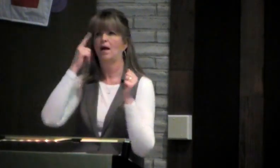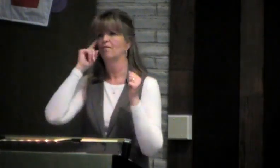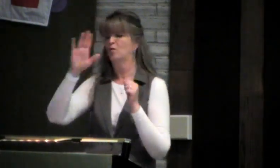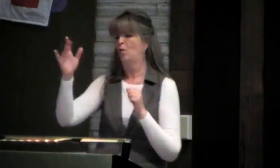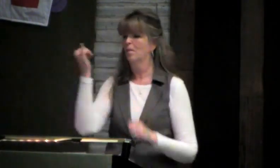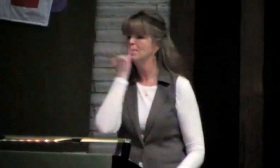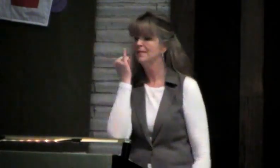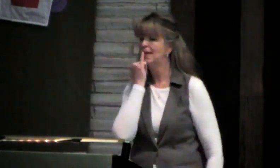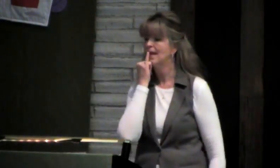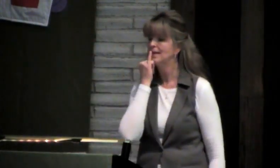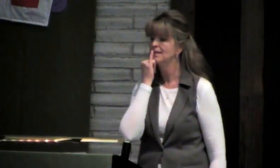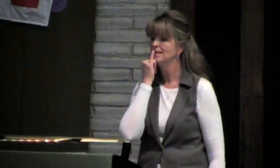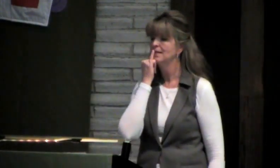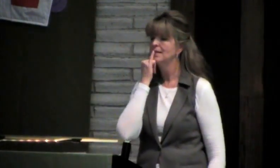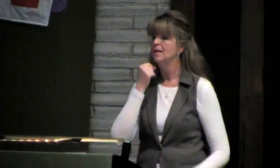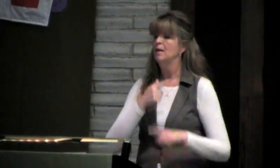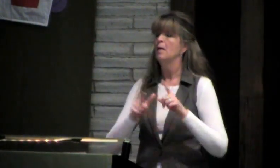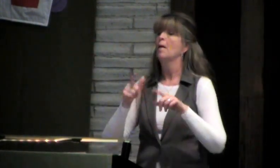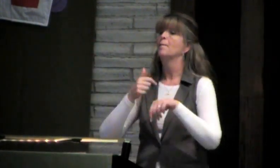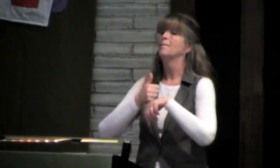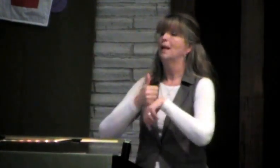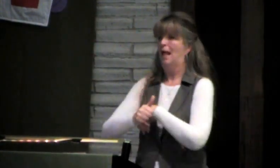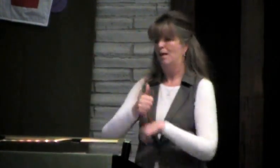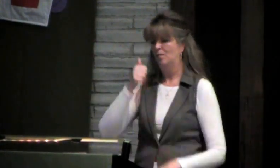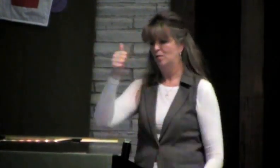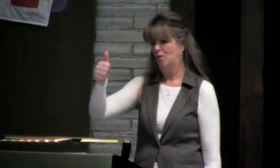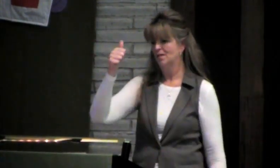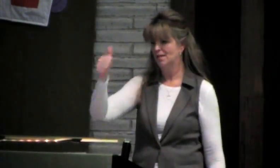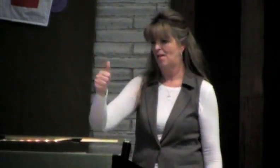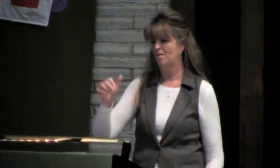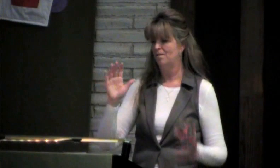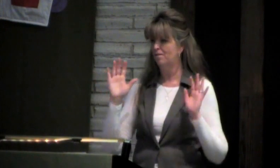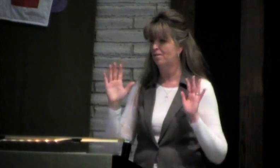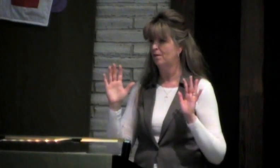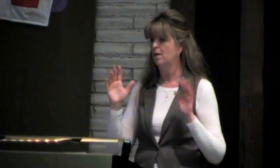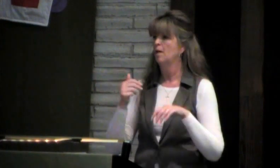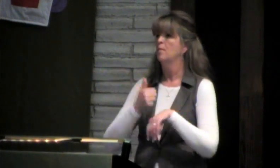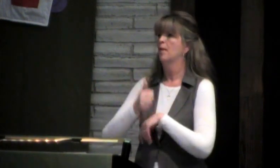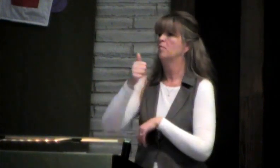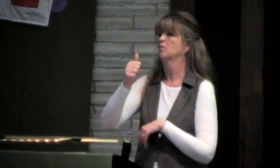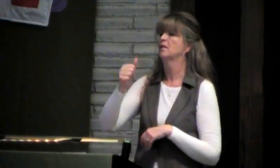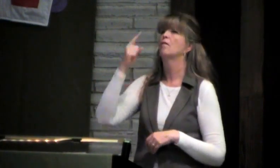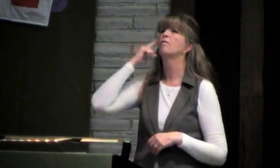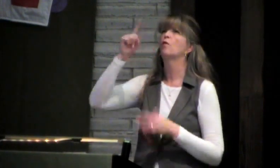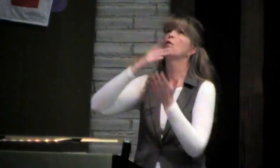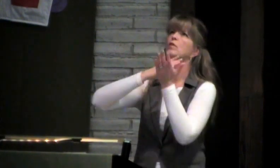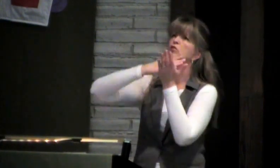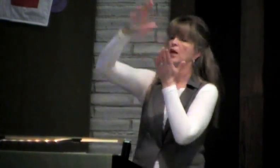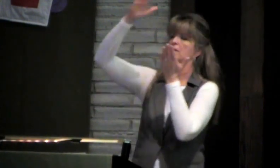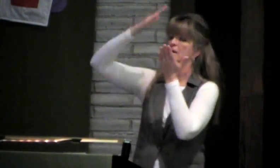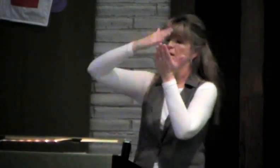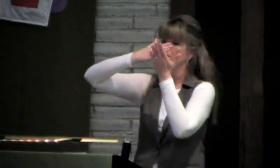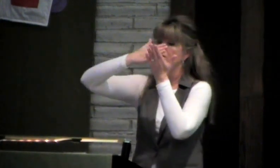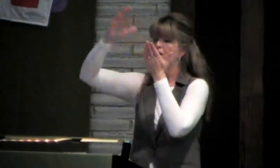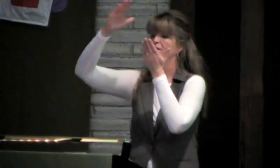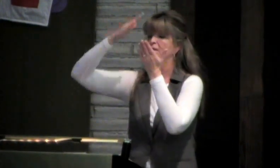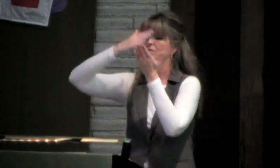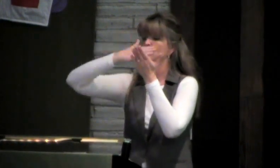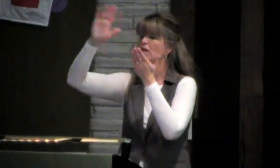So don't blame God for your mistakes. Just blame yourself. Blame yourself for rejecting,